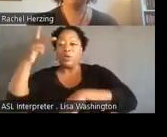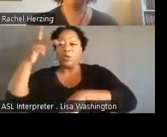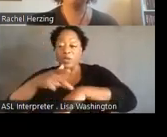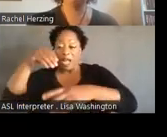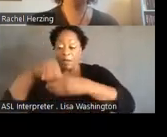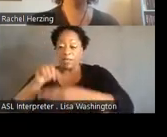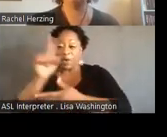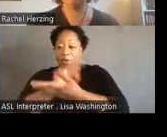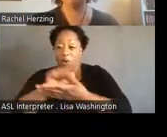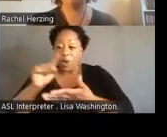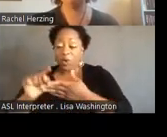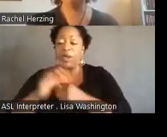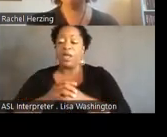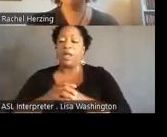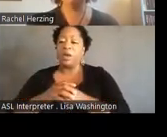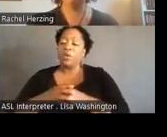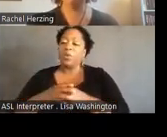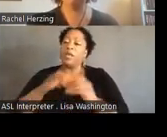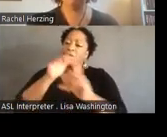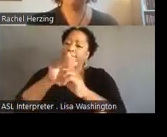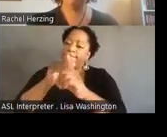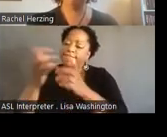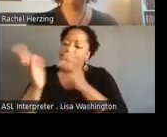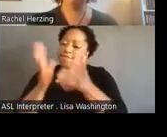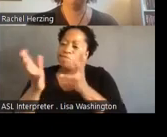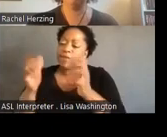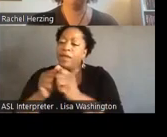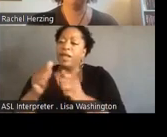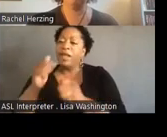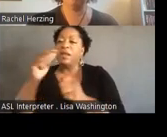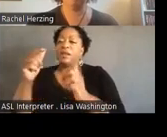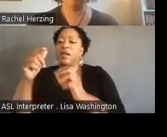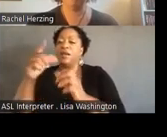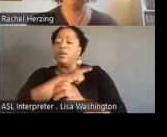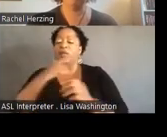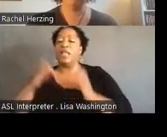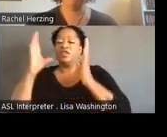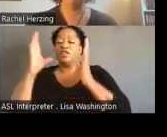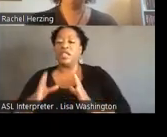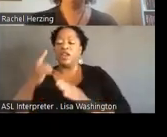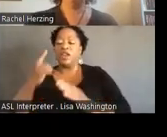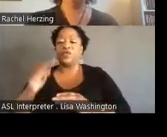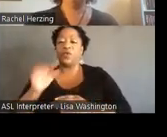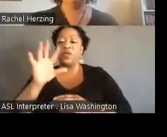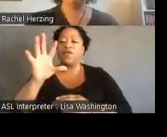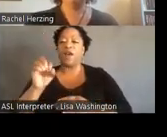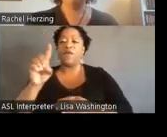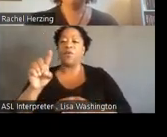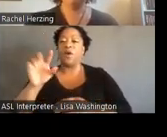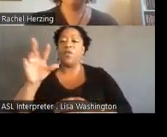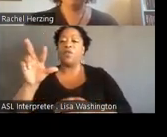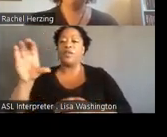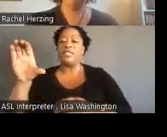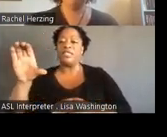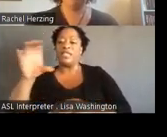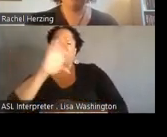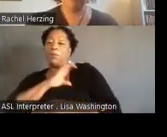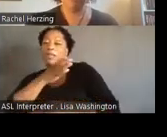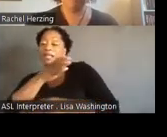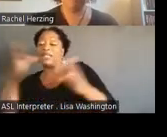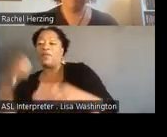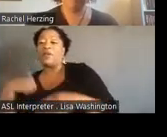legislators within legal limits for the 501c3 police out there. We did legislative